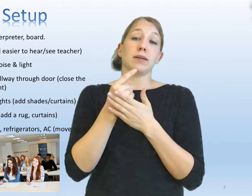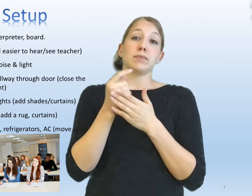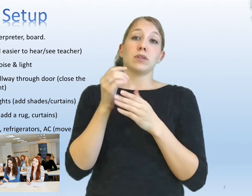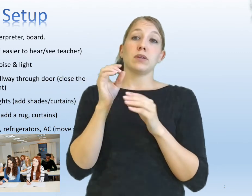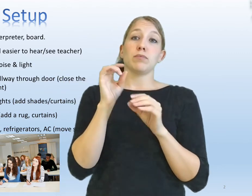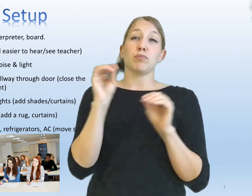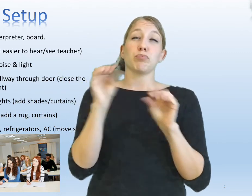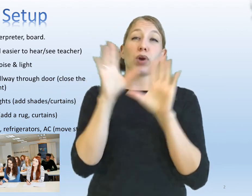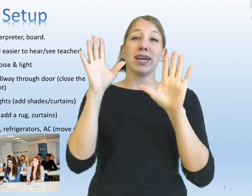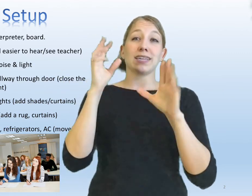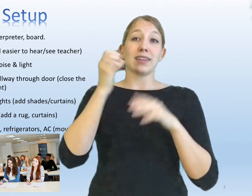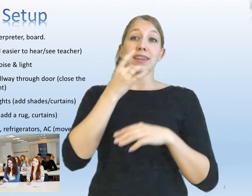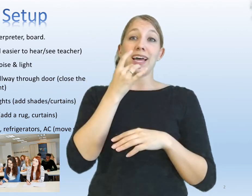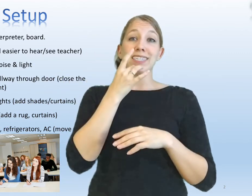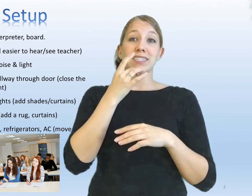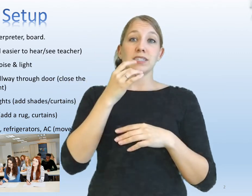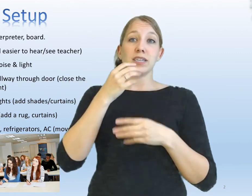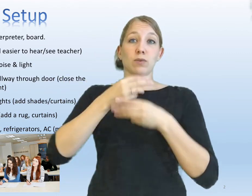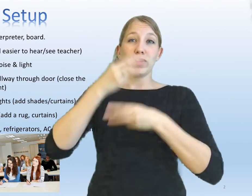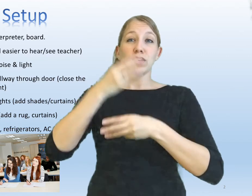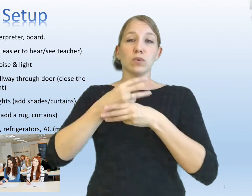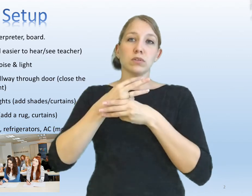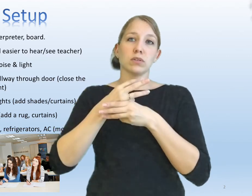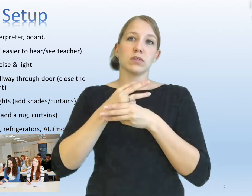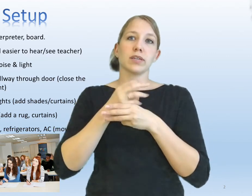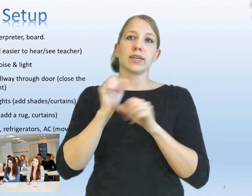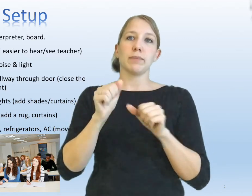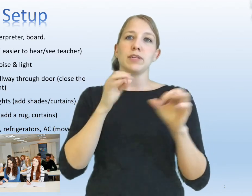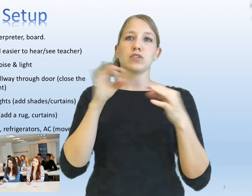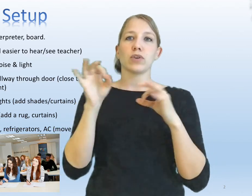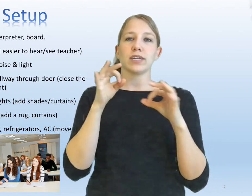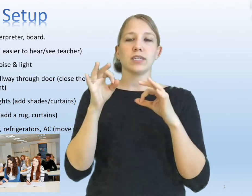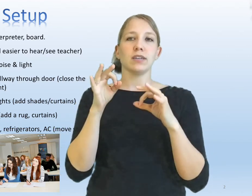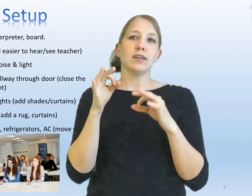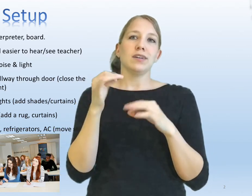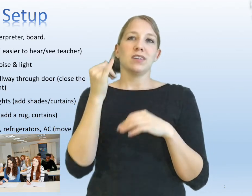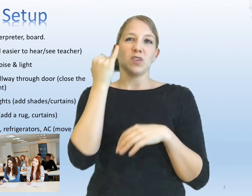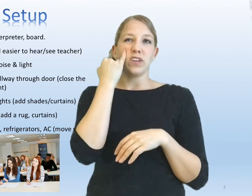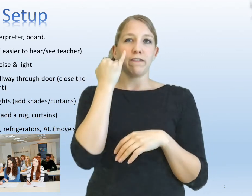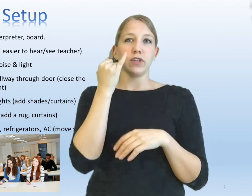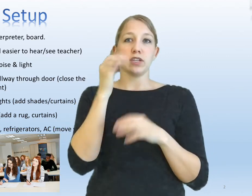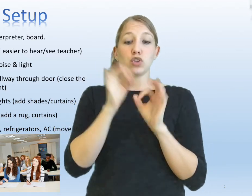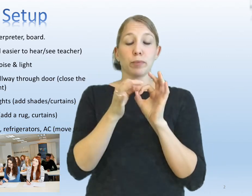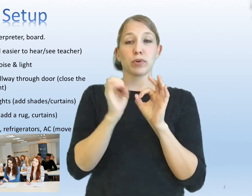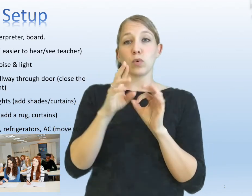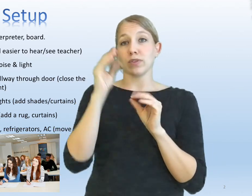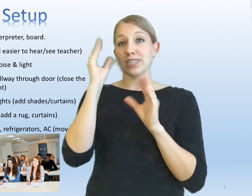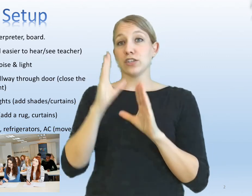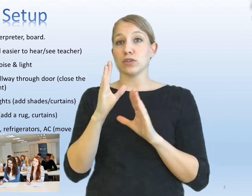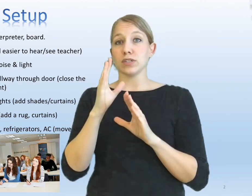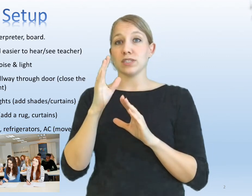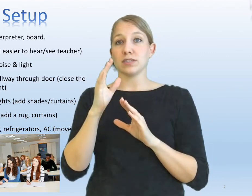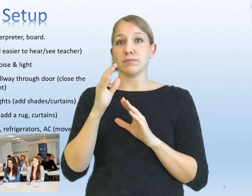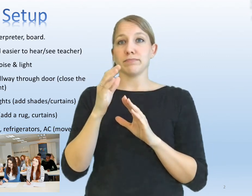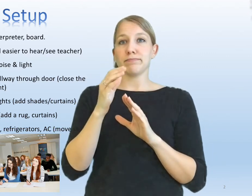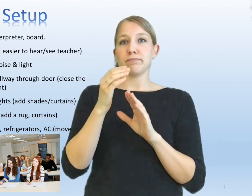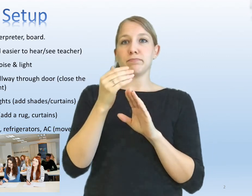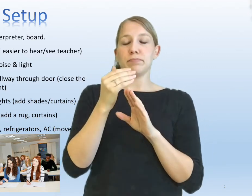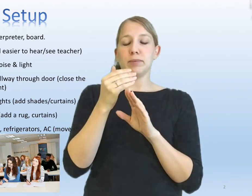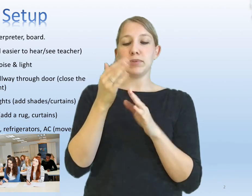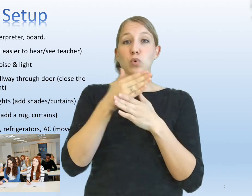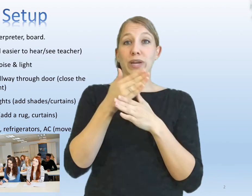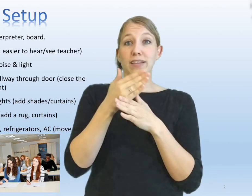Sometimes bright lights and windows can be distracting. If the interpreter or the teacher is